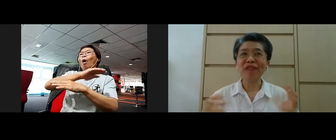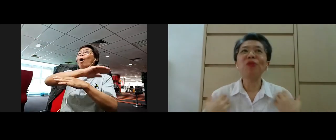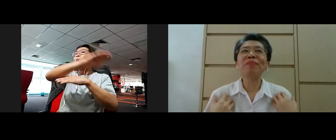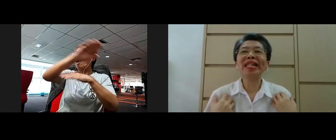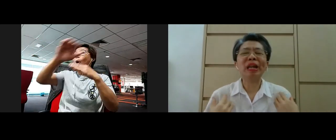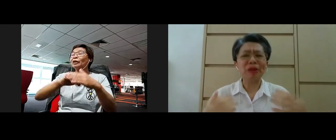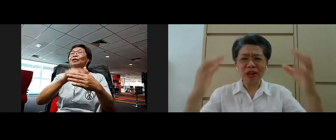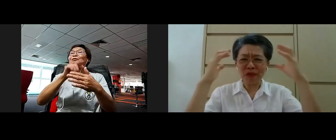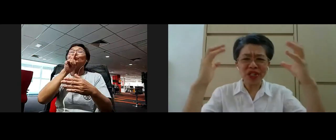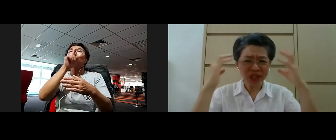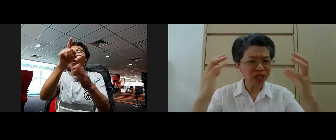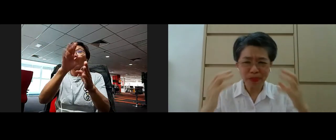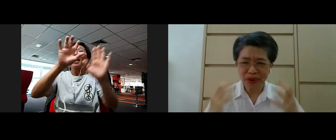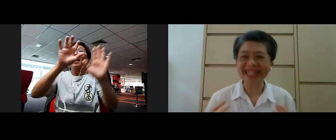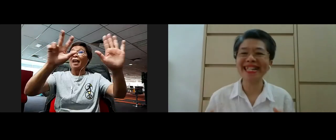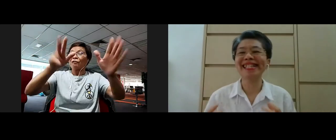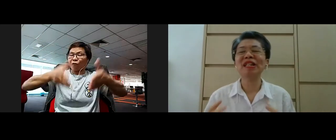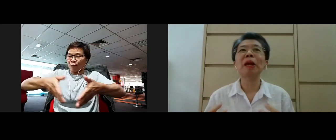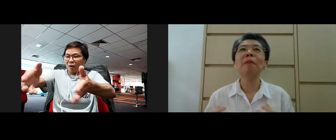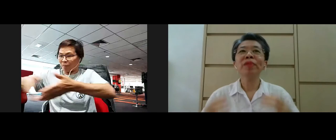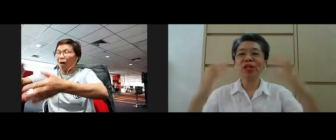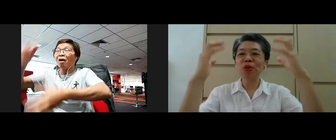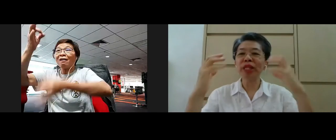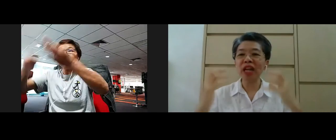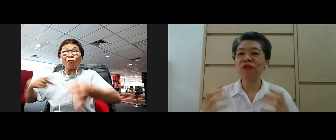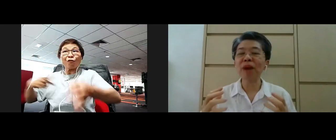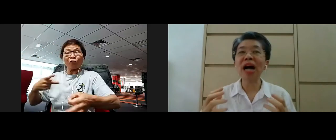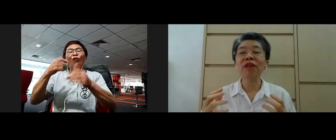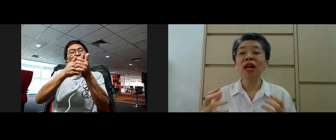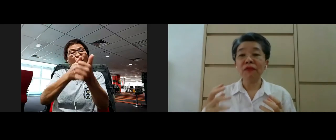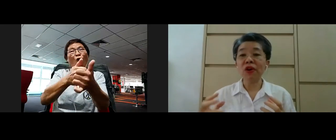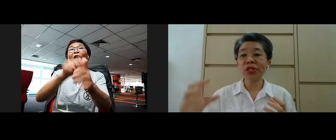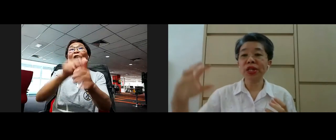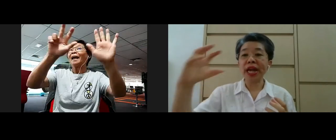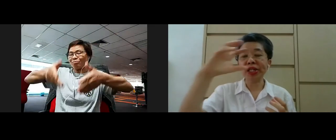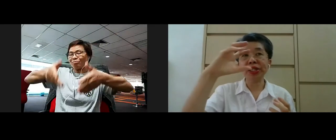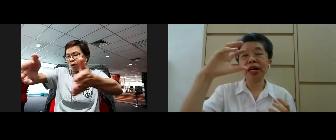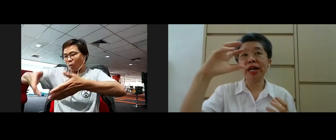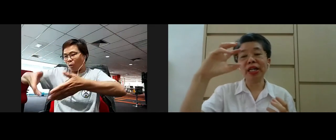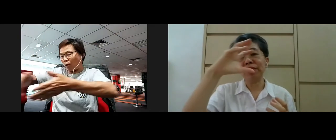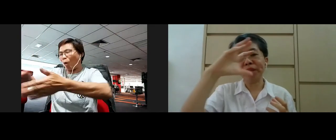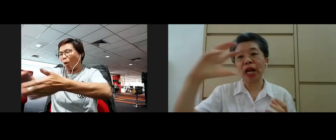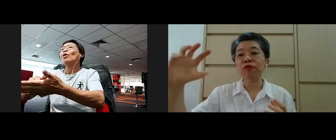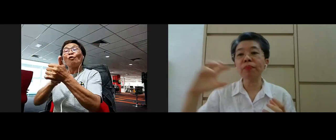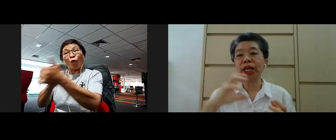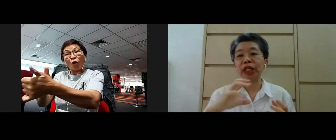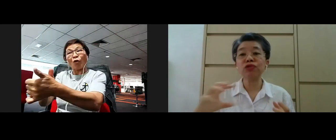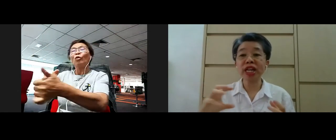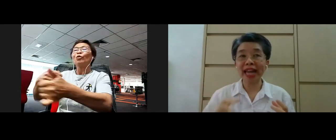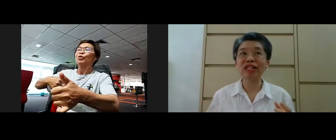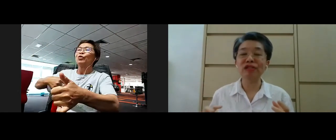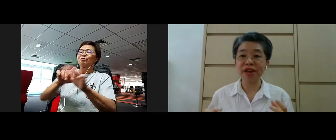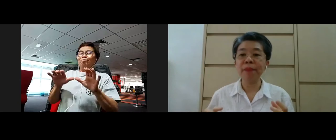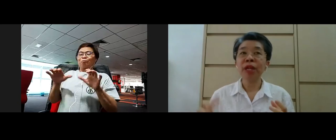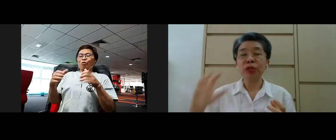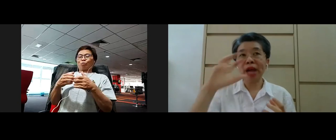that for me if we just practice this noble hateful path of course we can group it in